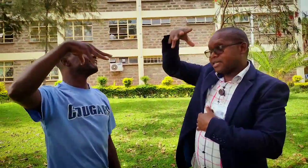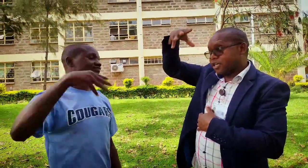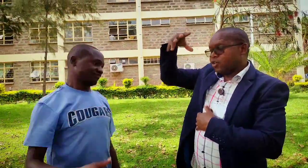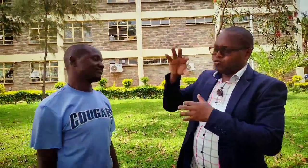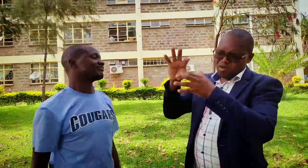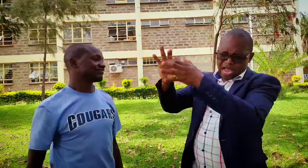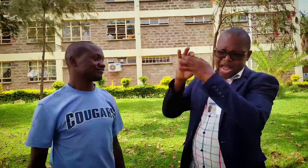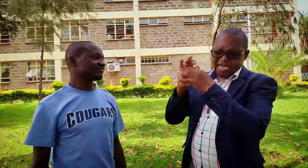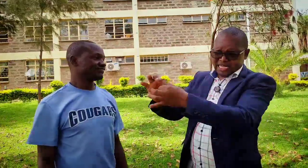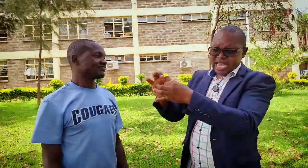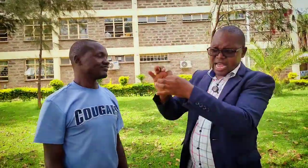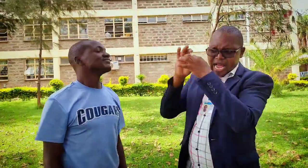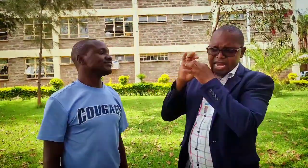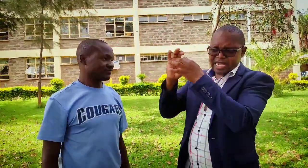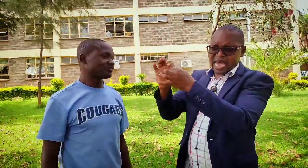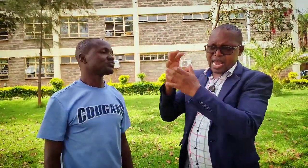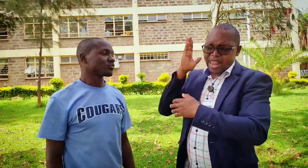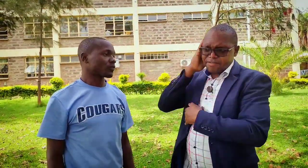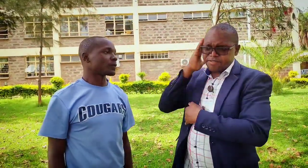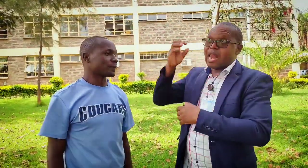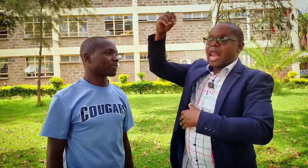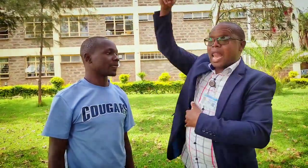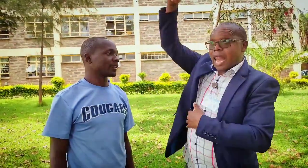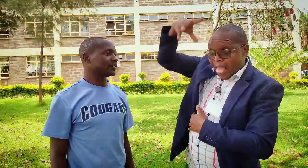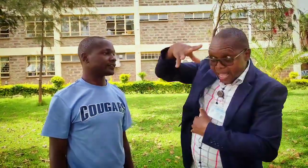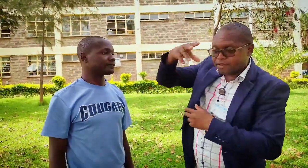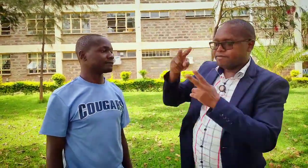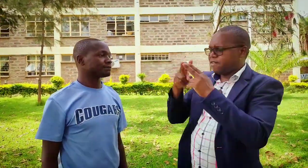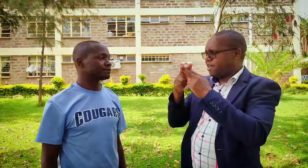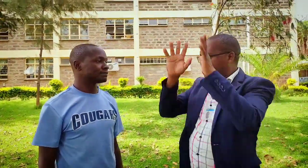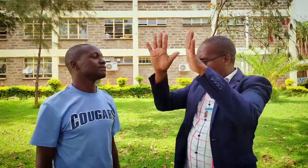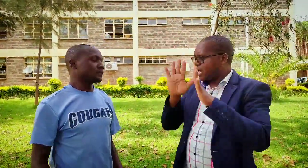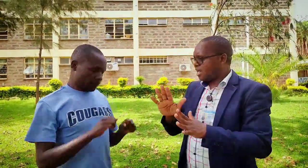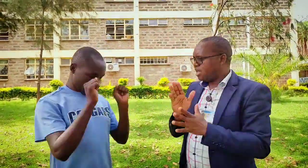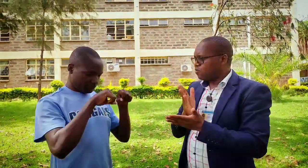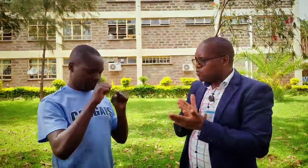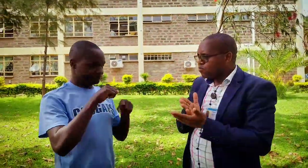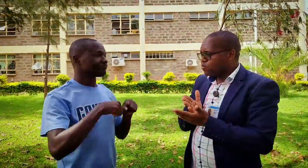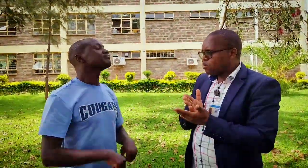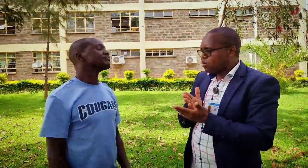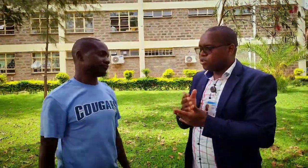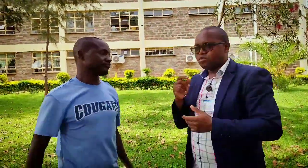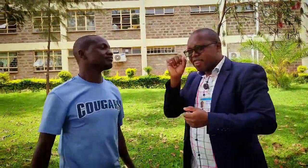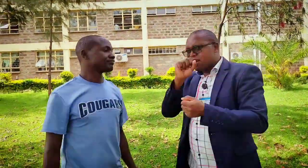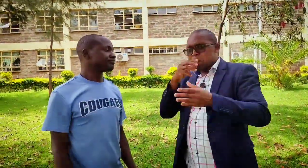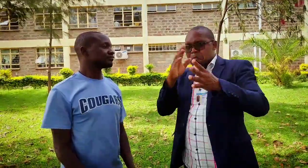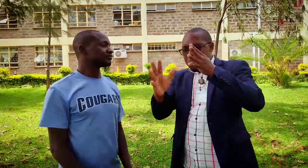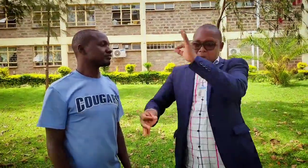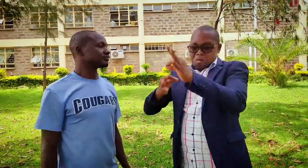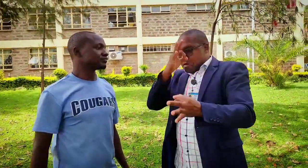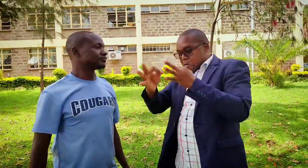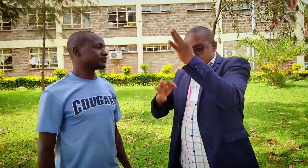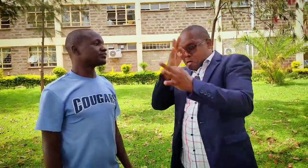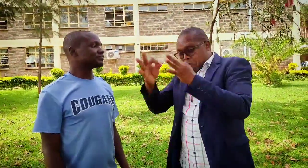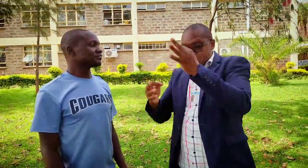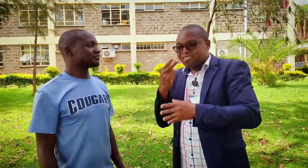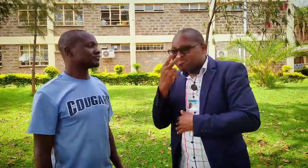light in deaf culture it's important to have light true when